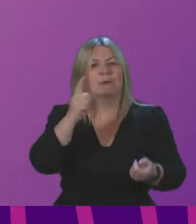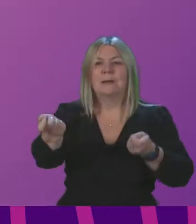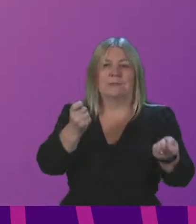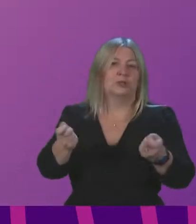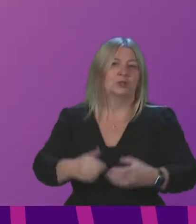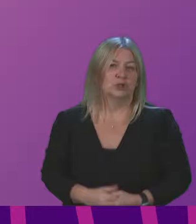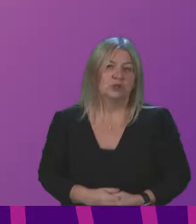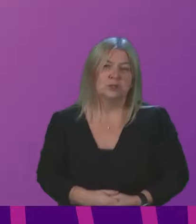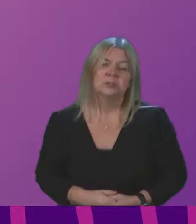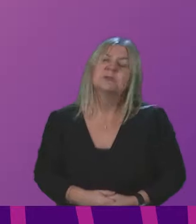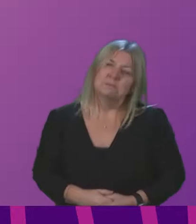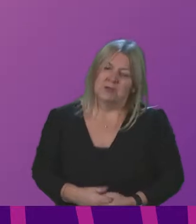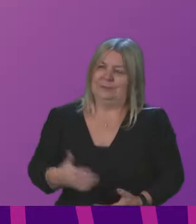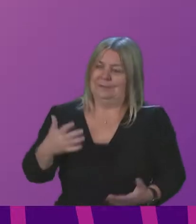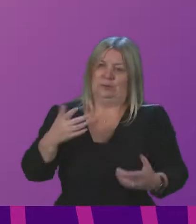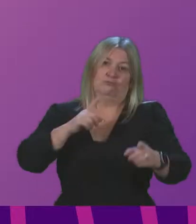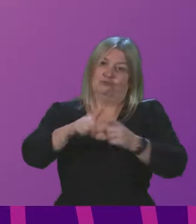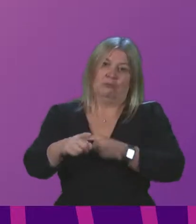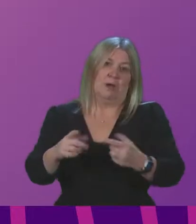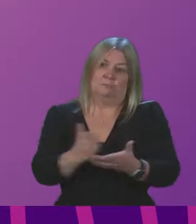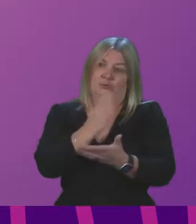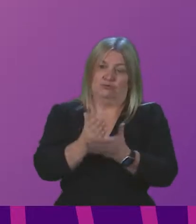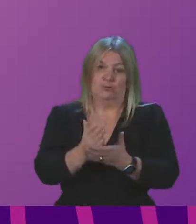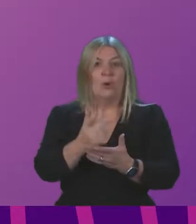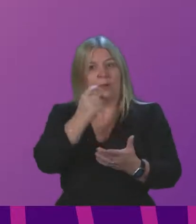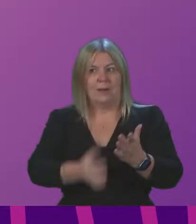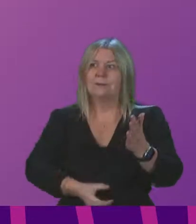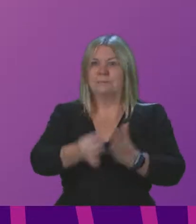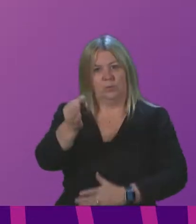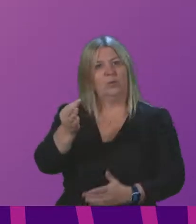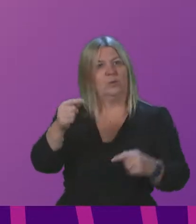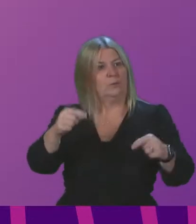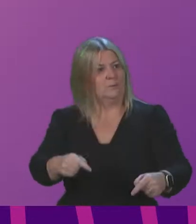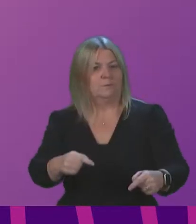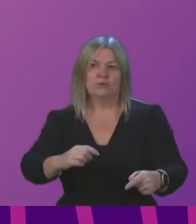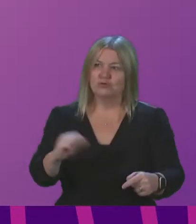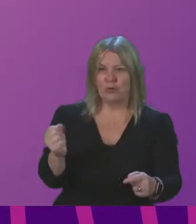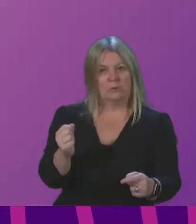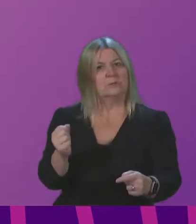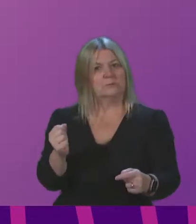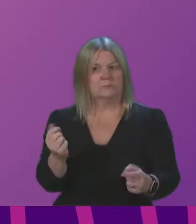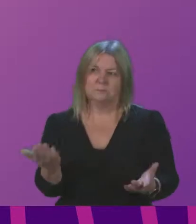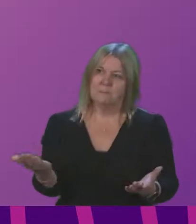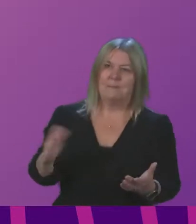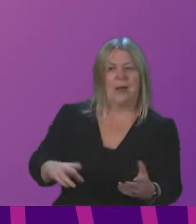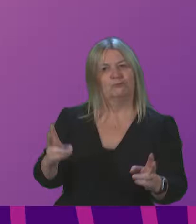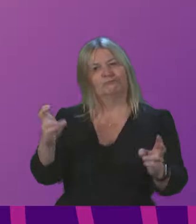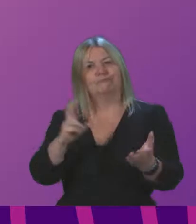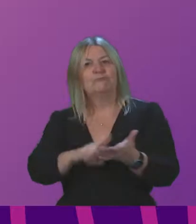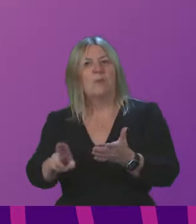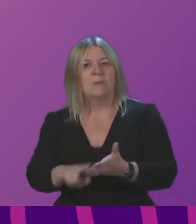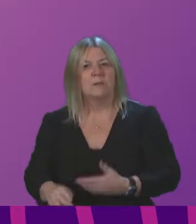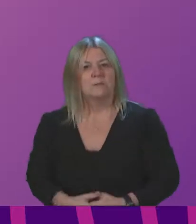challenges we face as we all strive for a recovery that is fair for everyone. Thank you. Thank you. I call